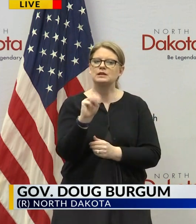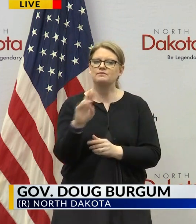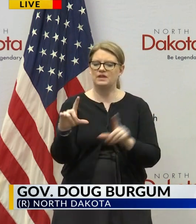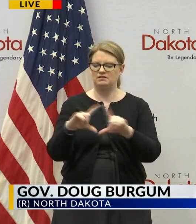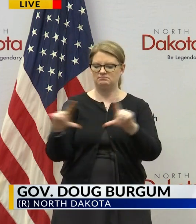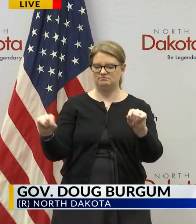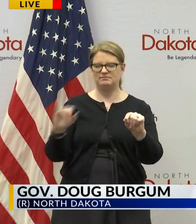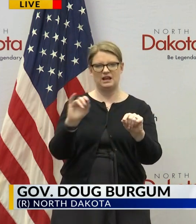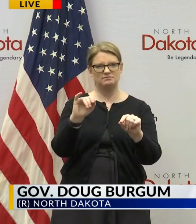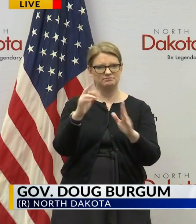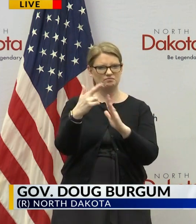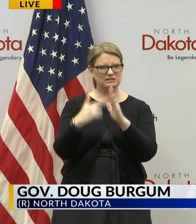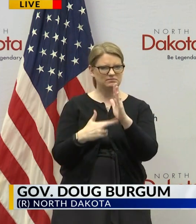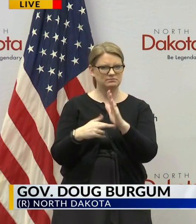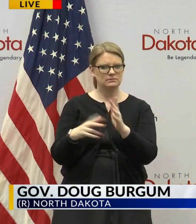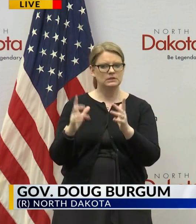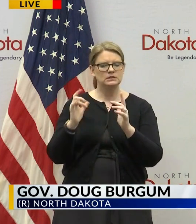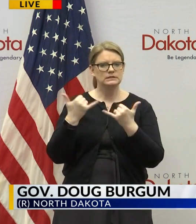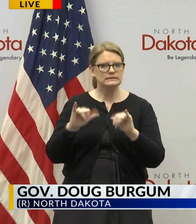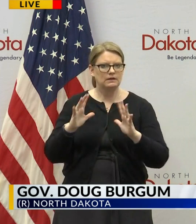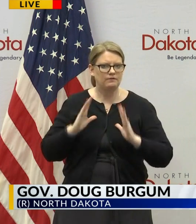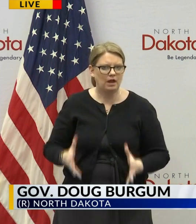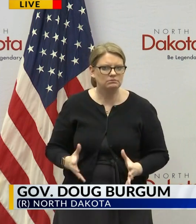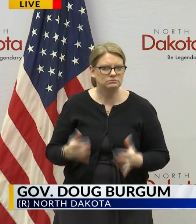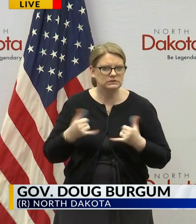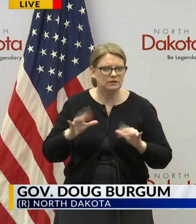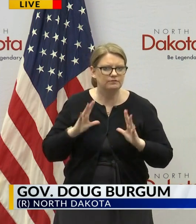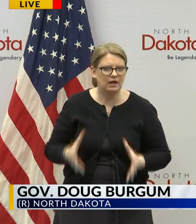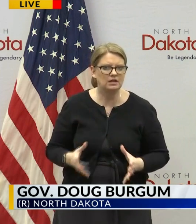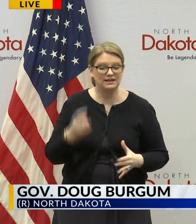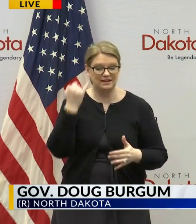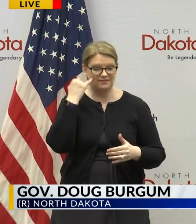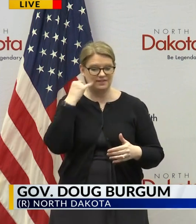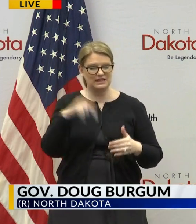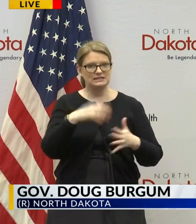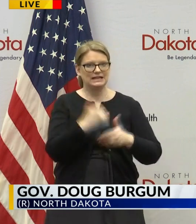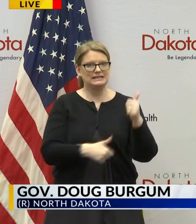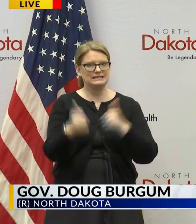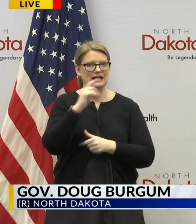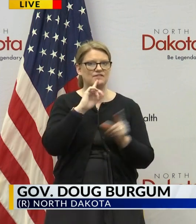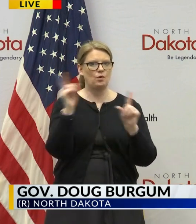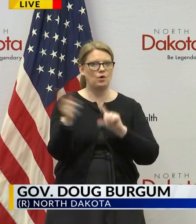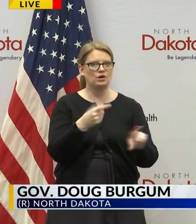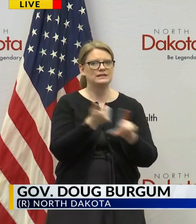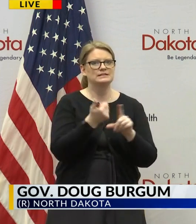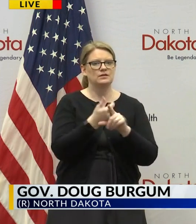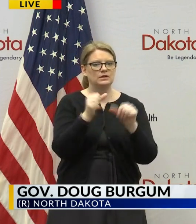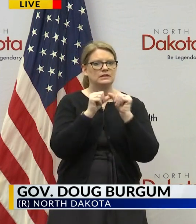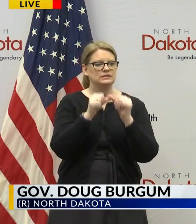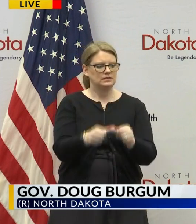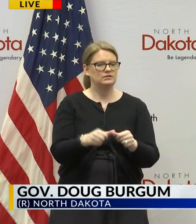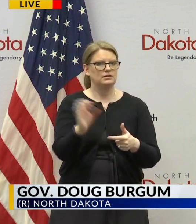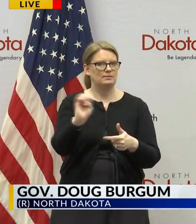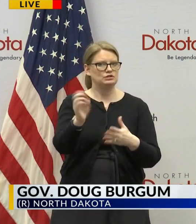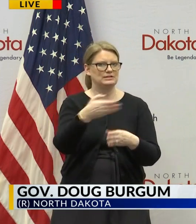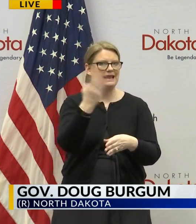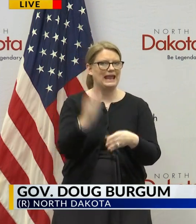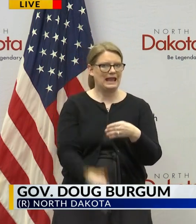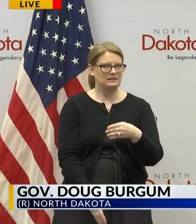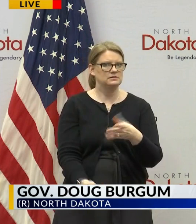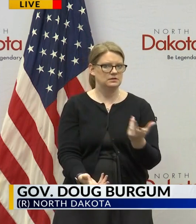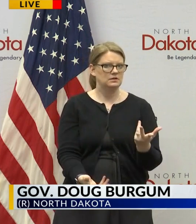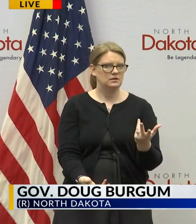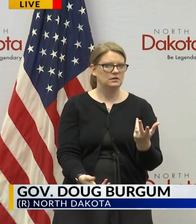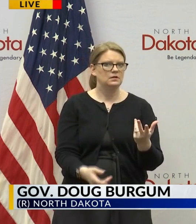that will is valid and current as long as this executive order is in effect and the executive order will remain in effect until the emergency end so this is an